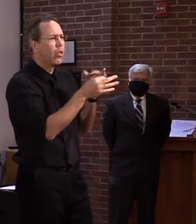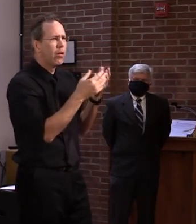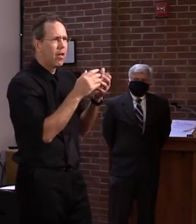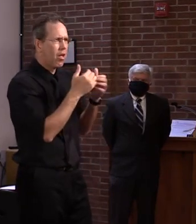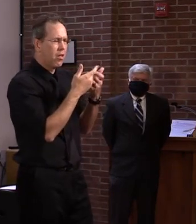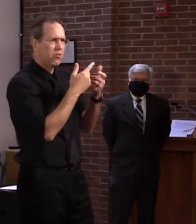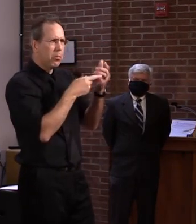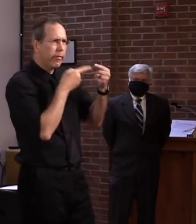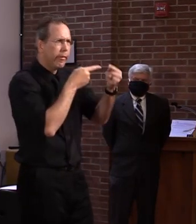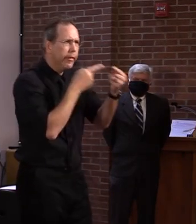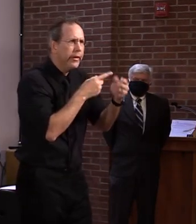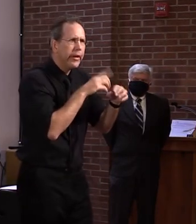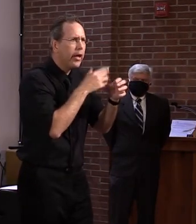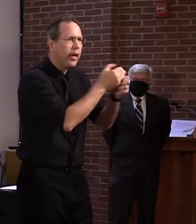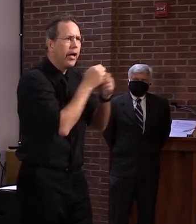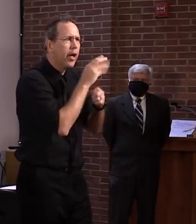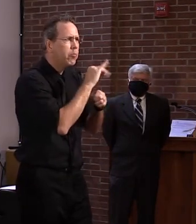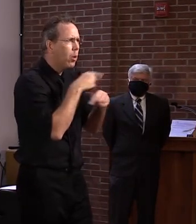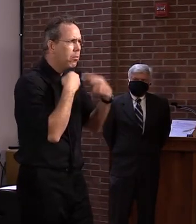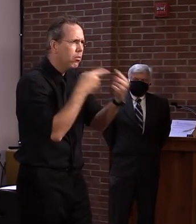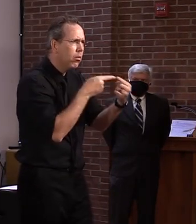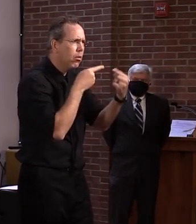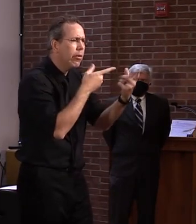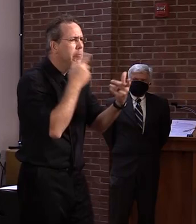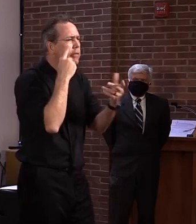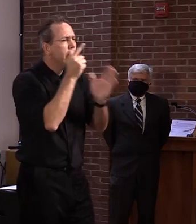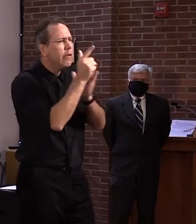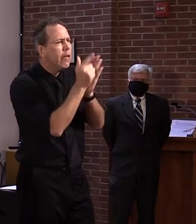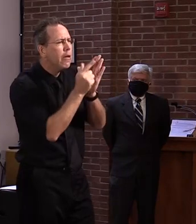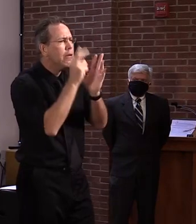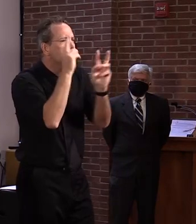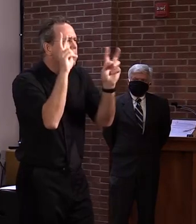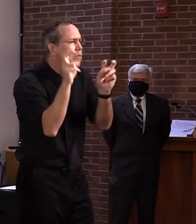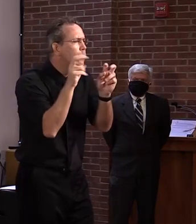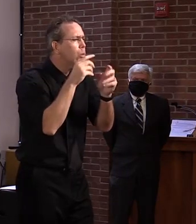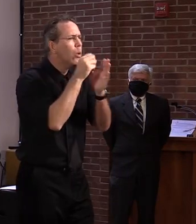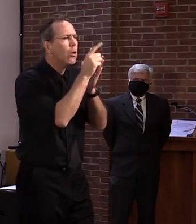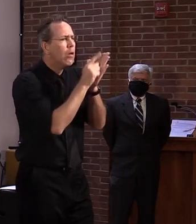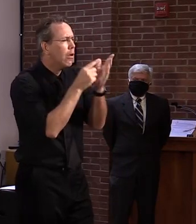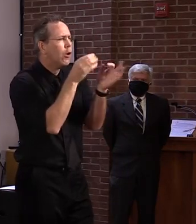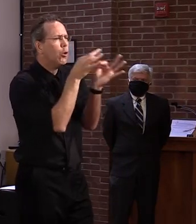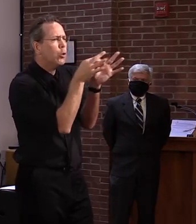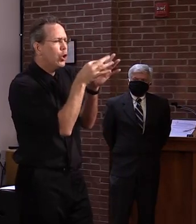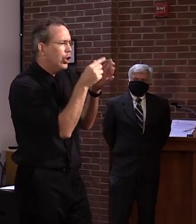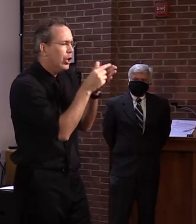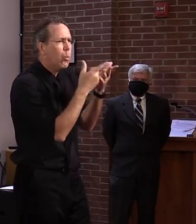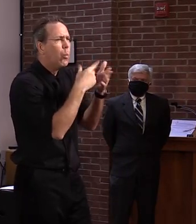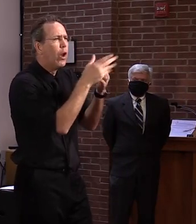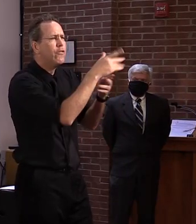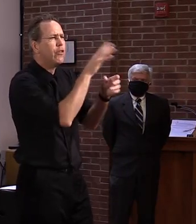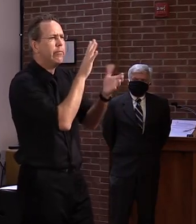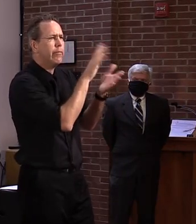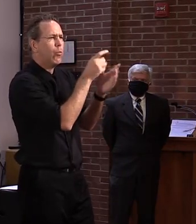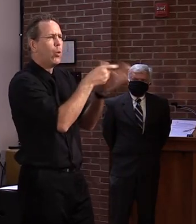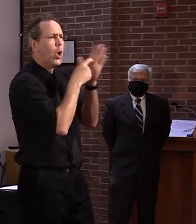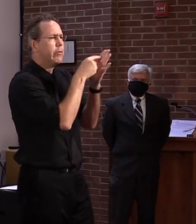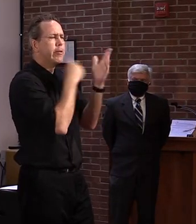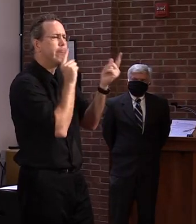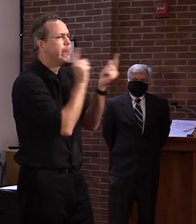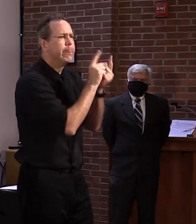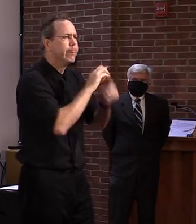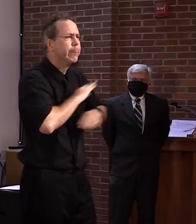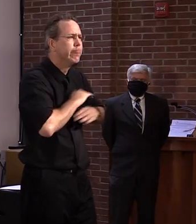the commissioner about the backlog, so to speak. We did this a few weeks ago and trying to find